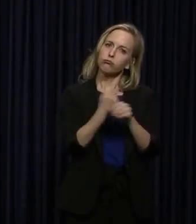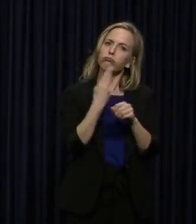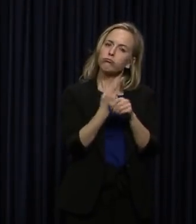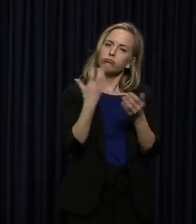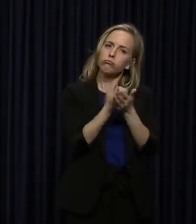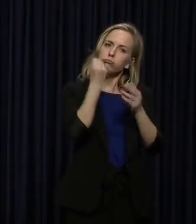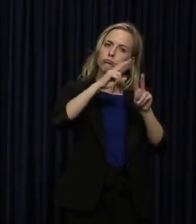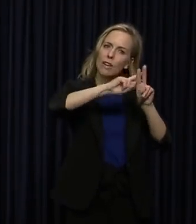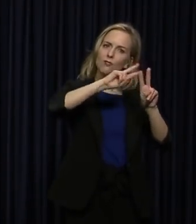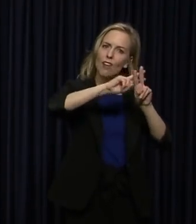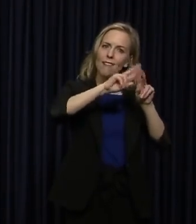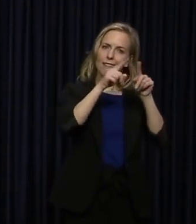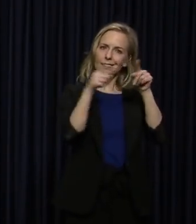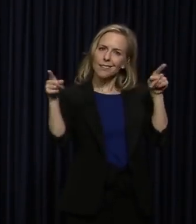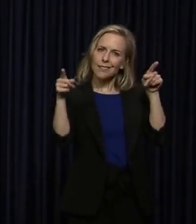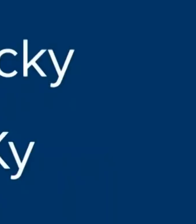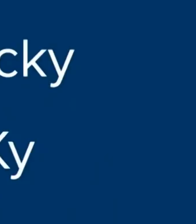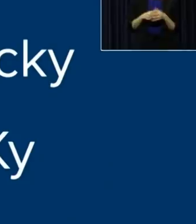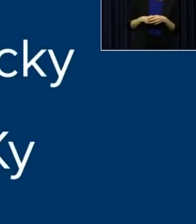Kenneth, if you could pull those up.